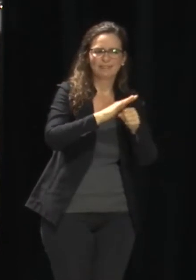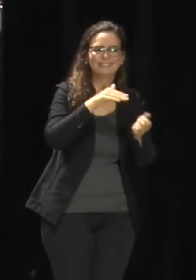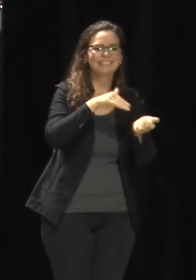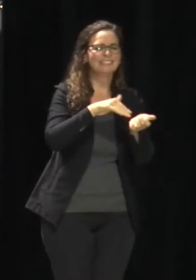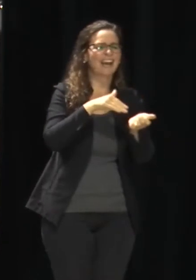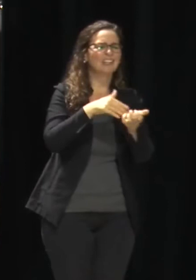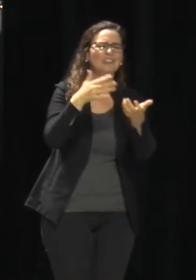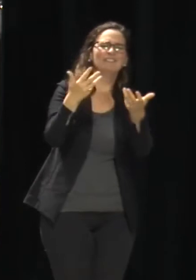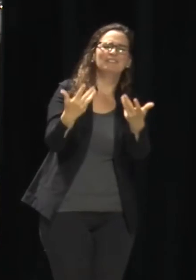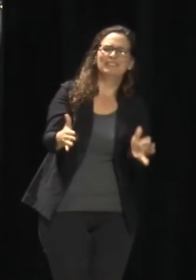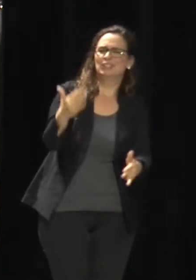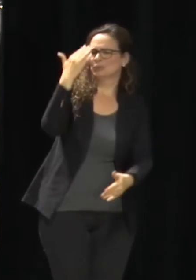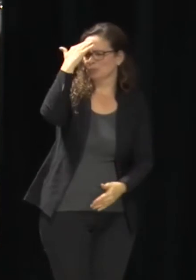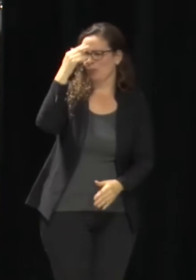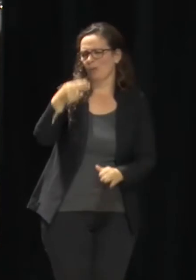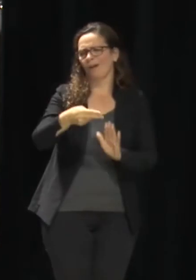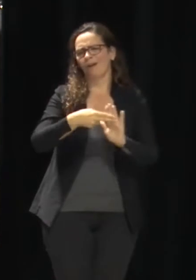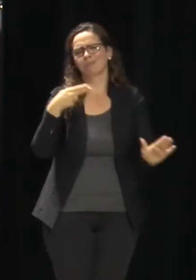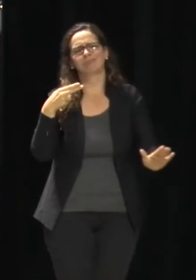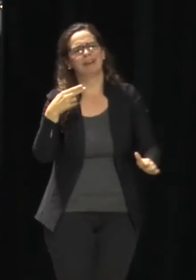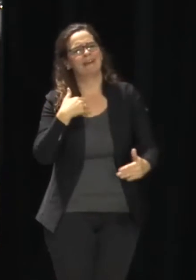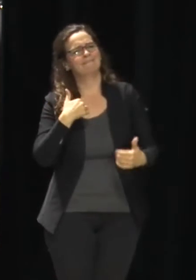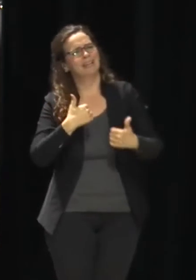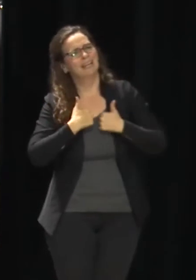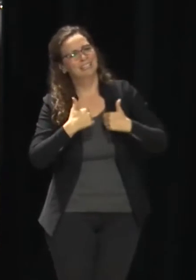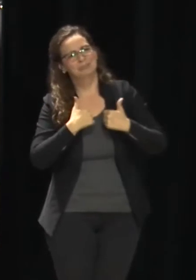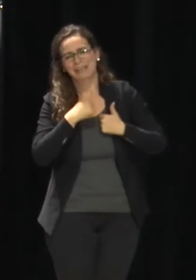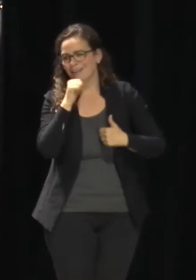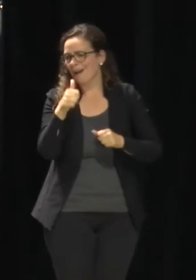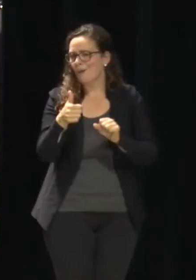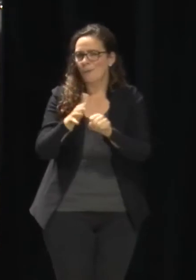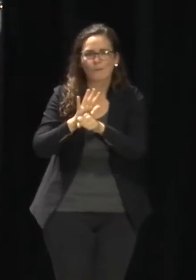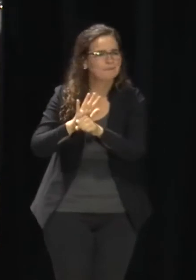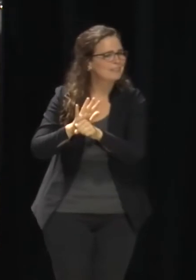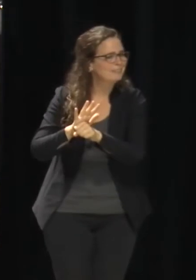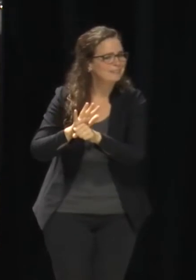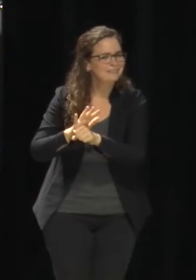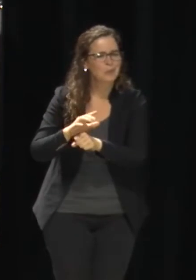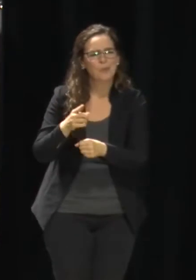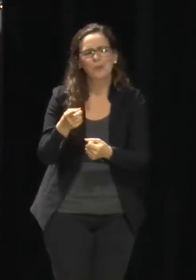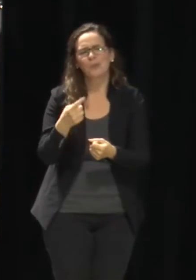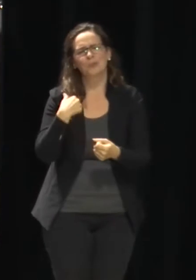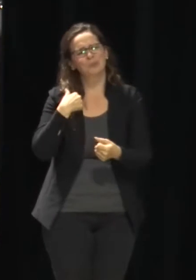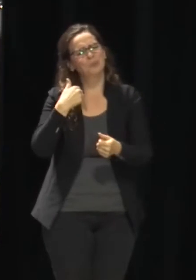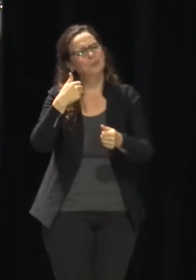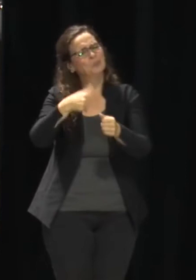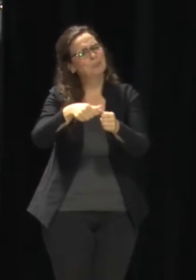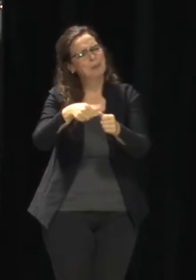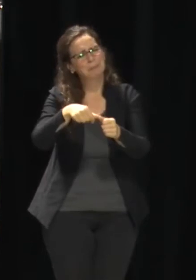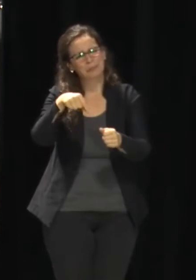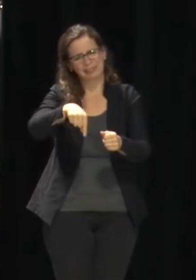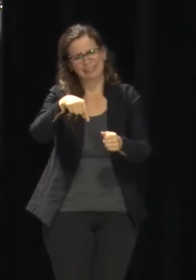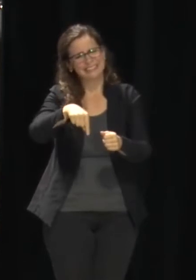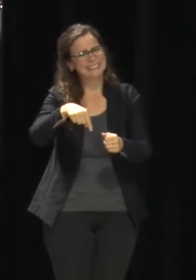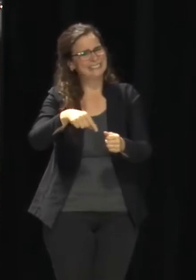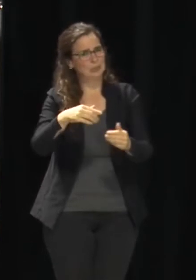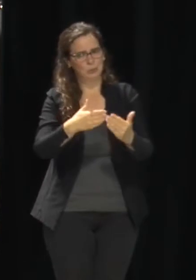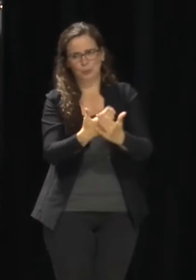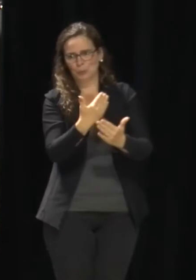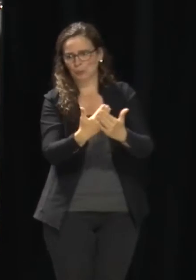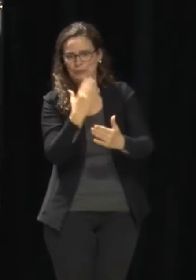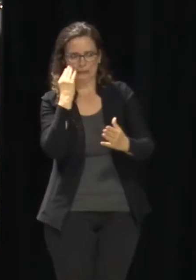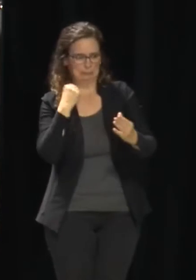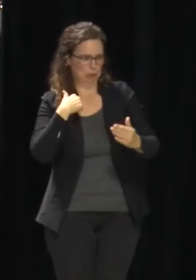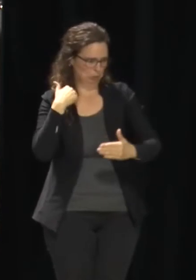in the process right now. As a community, we just got to get through. We've never – we've never been here before. So, we're getting